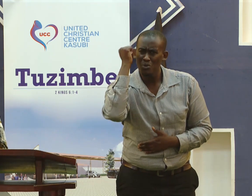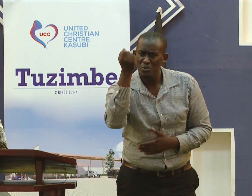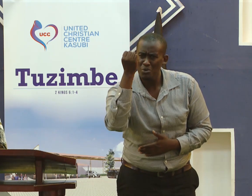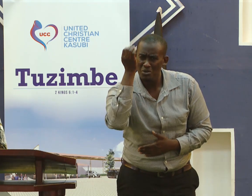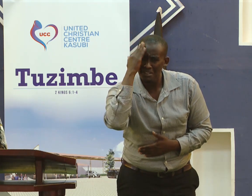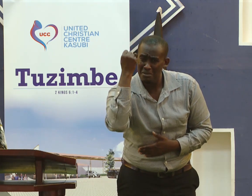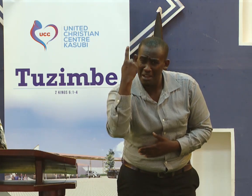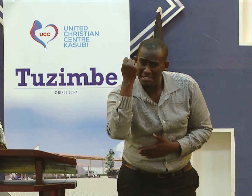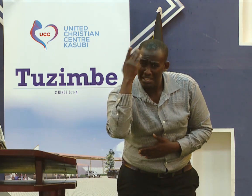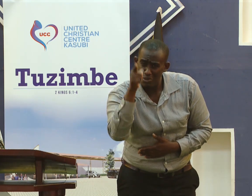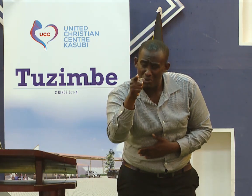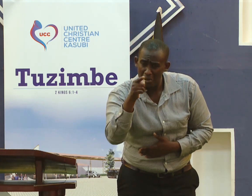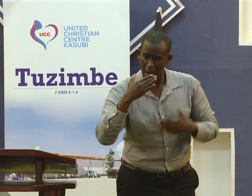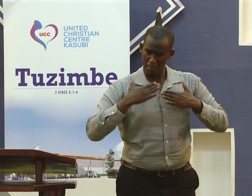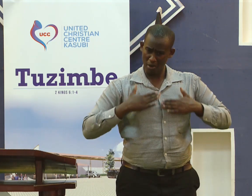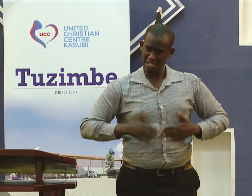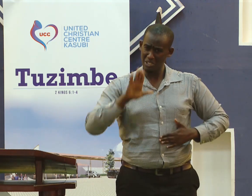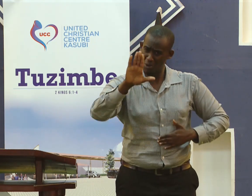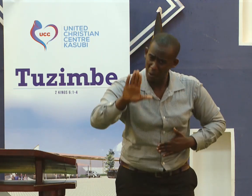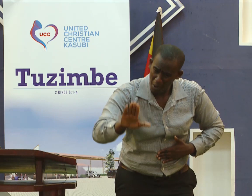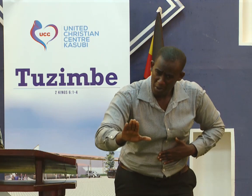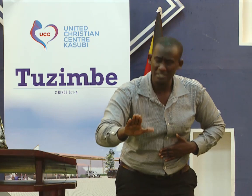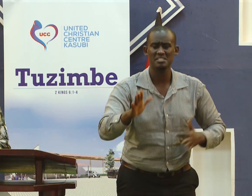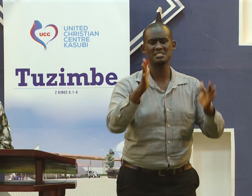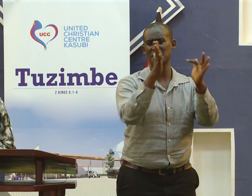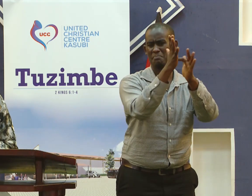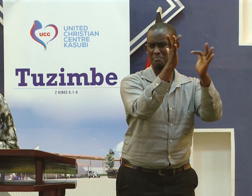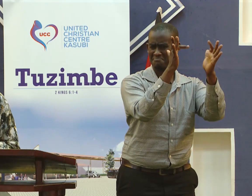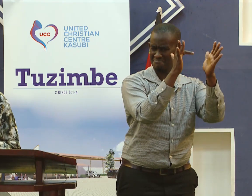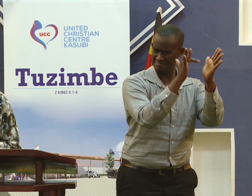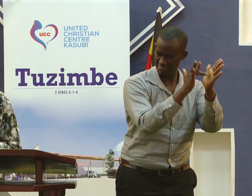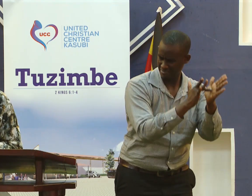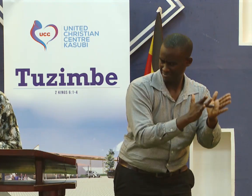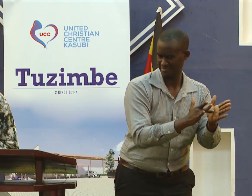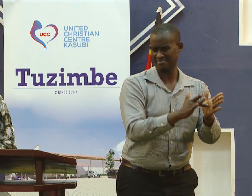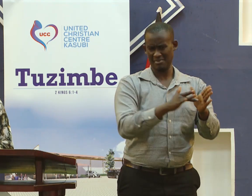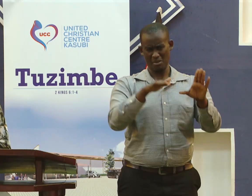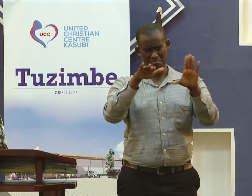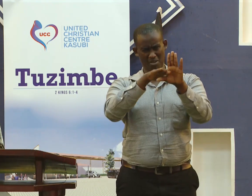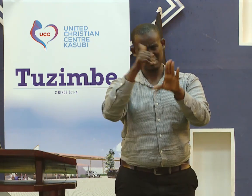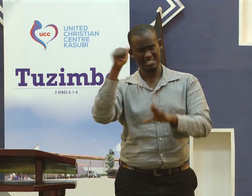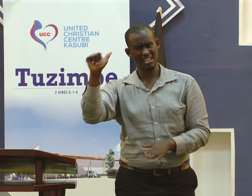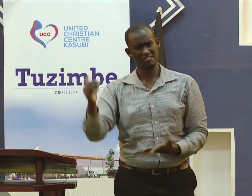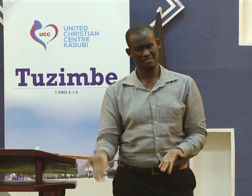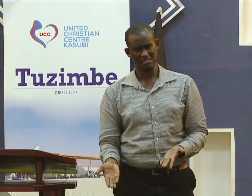So, now he says, do you not know that your bodies are members of Christ himself?